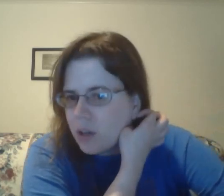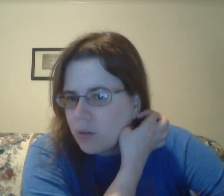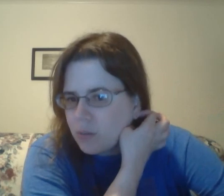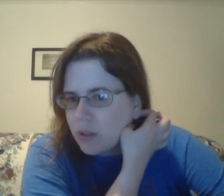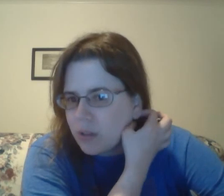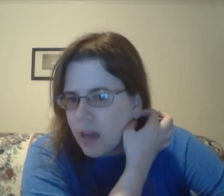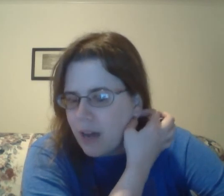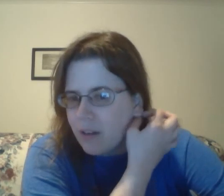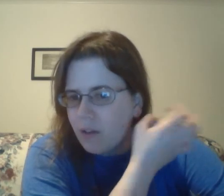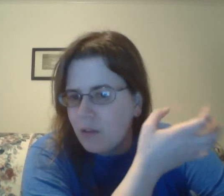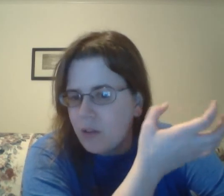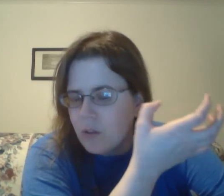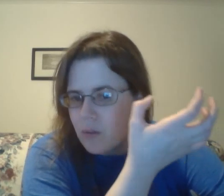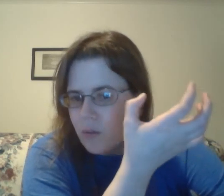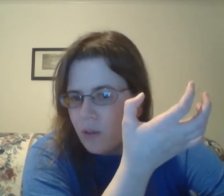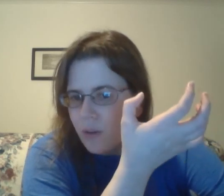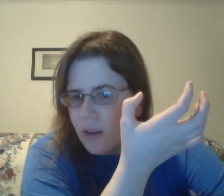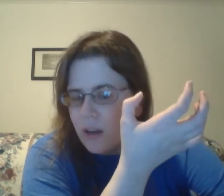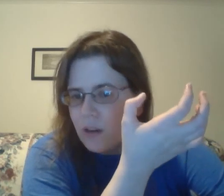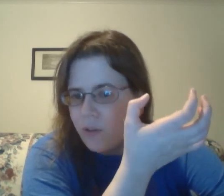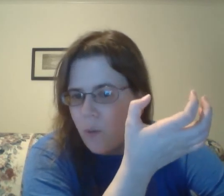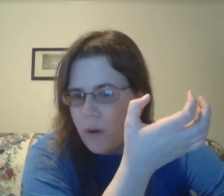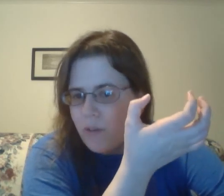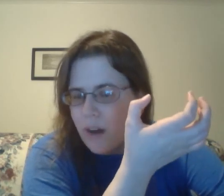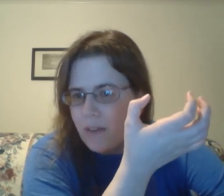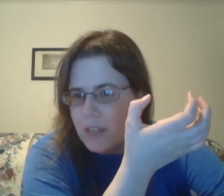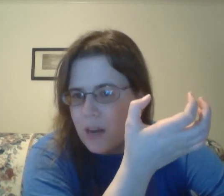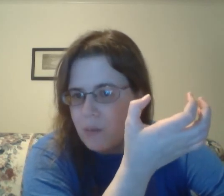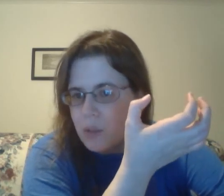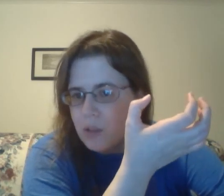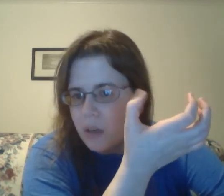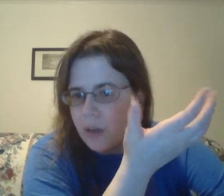You know, having to do 30 to 45 attempts here.